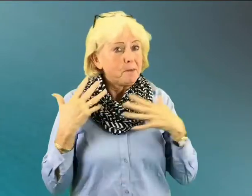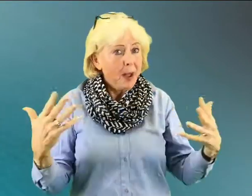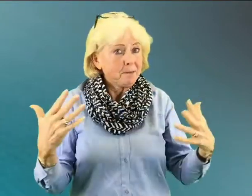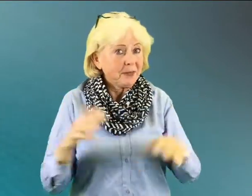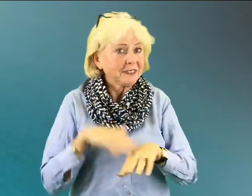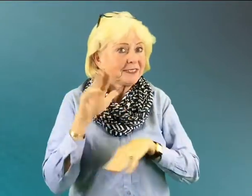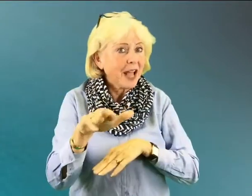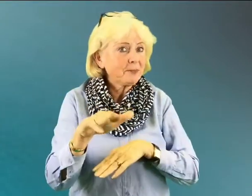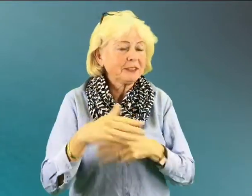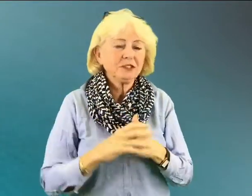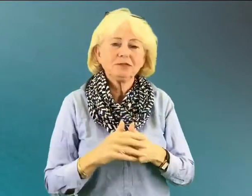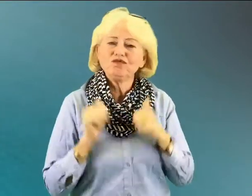I'm going put it on